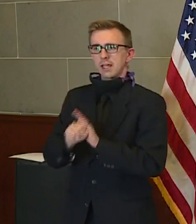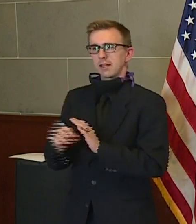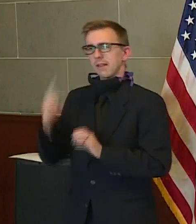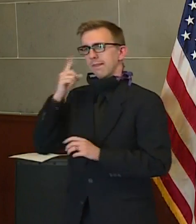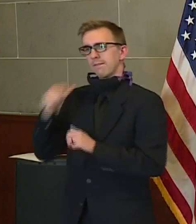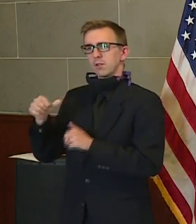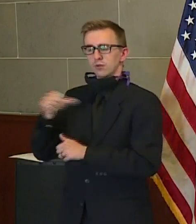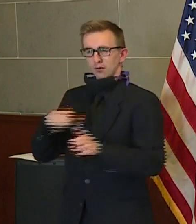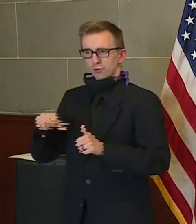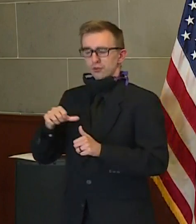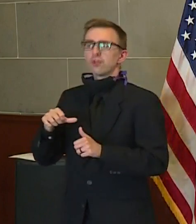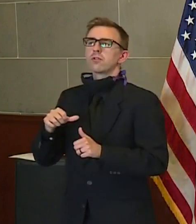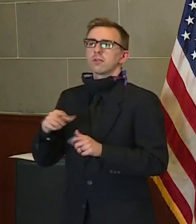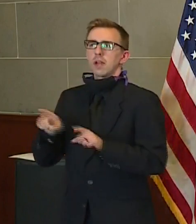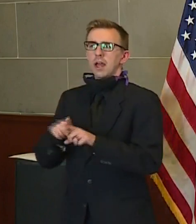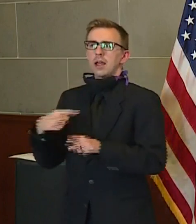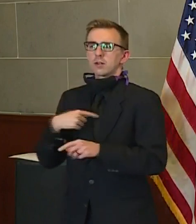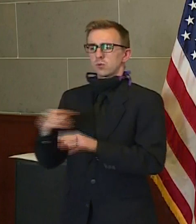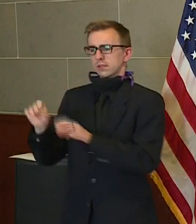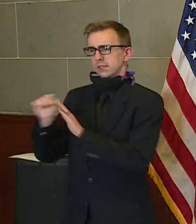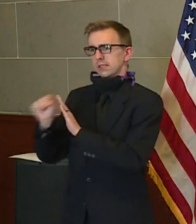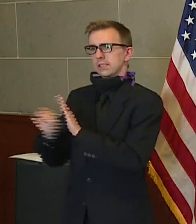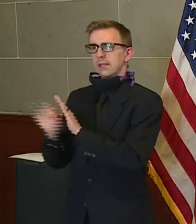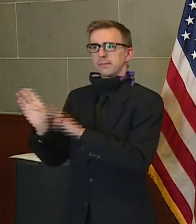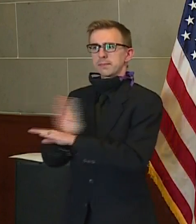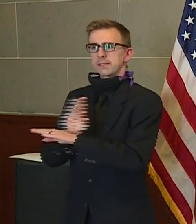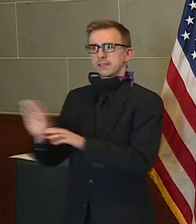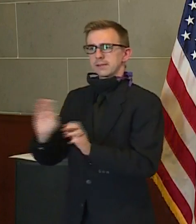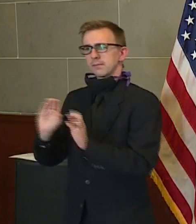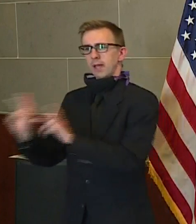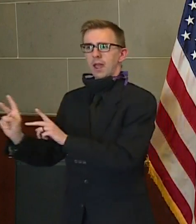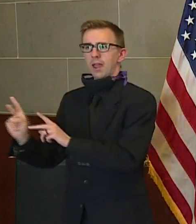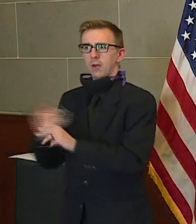other as we reopen the state of Missouri.